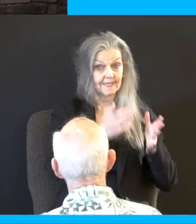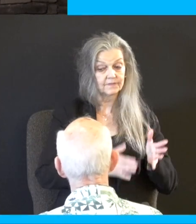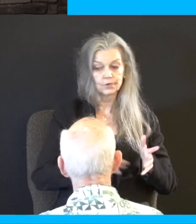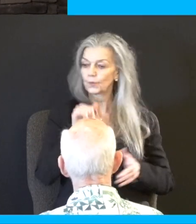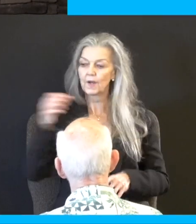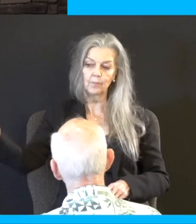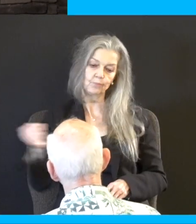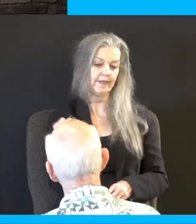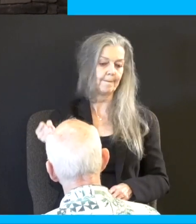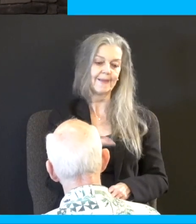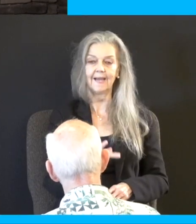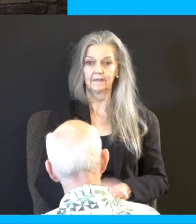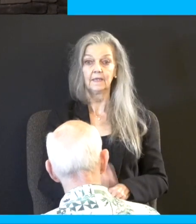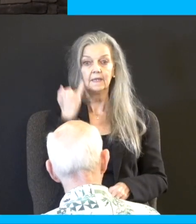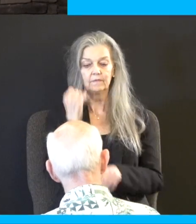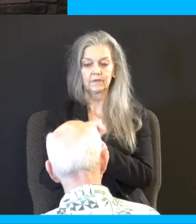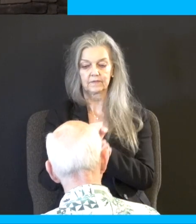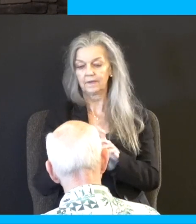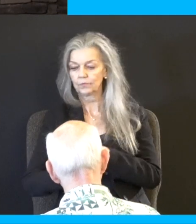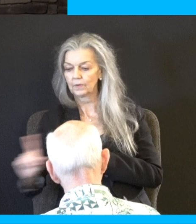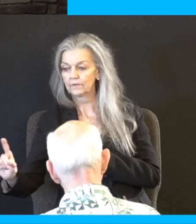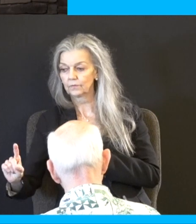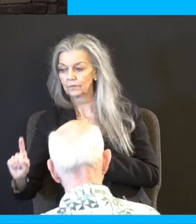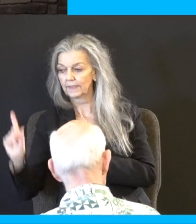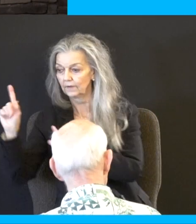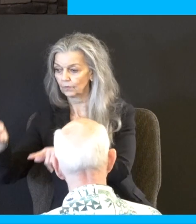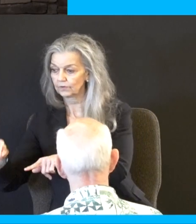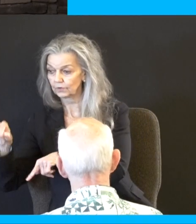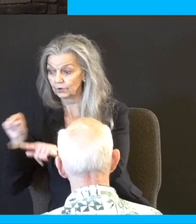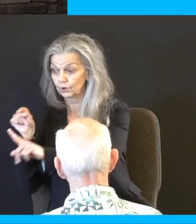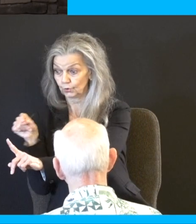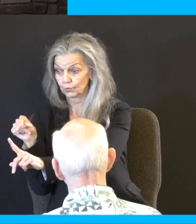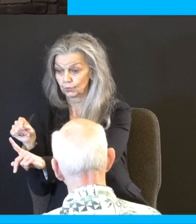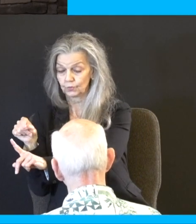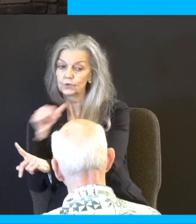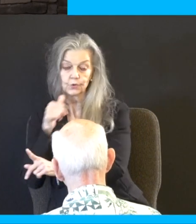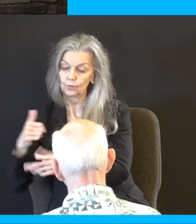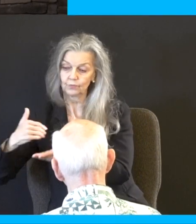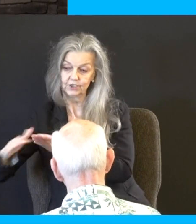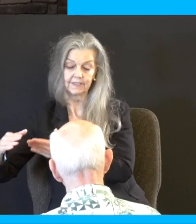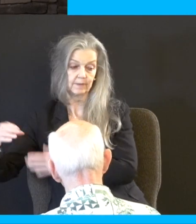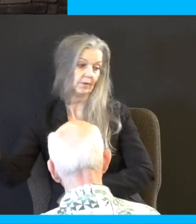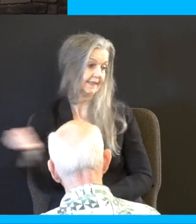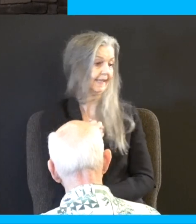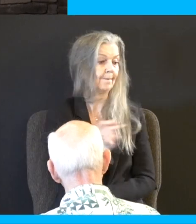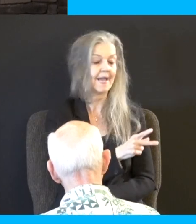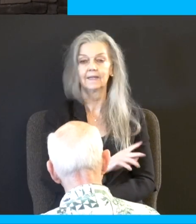if a slave runs away and he comes to your area, you don't turn him back. He shall dwell with thee